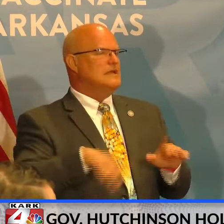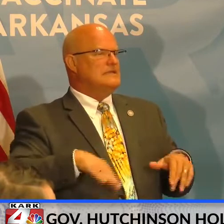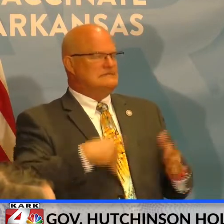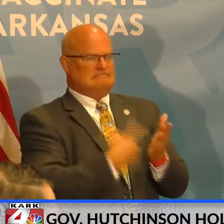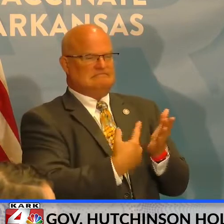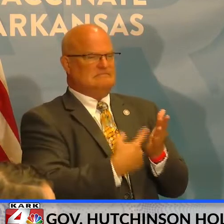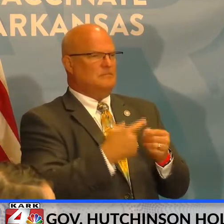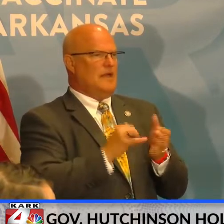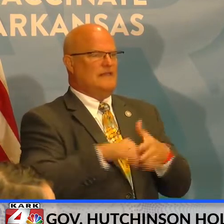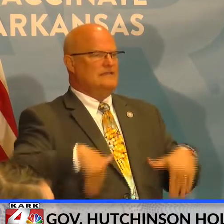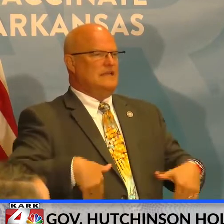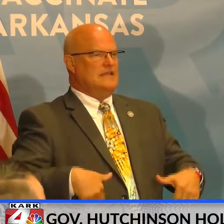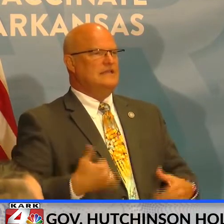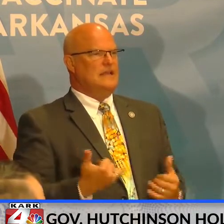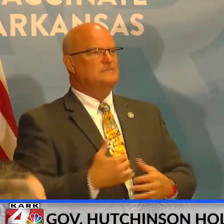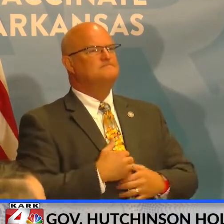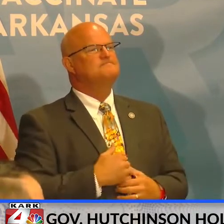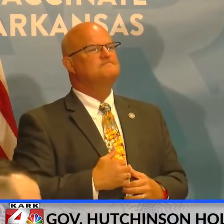conversations with them.